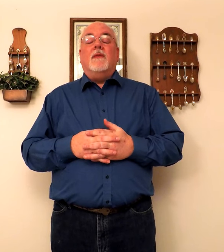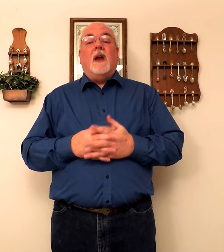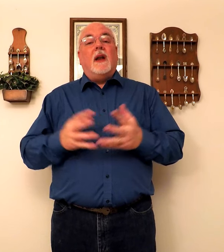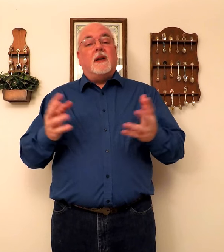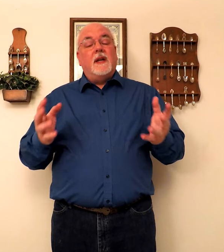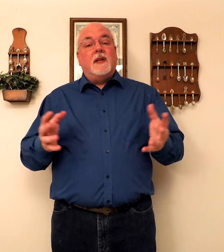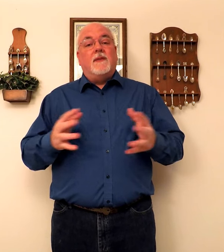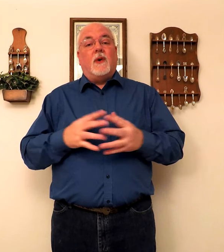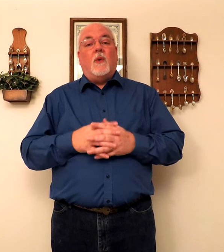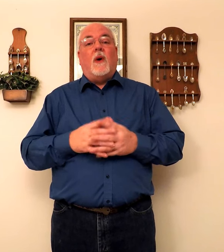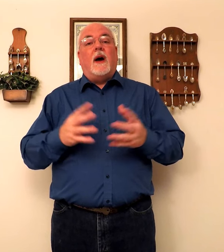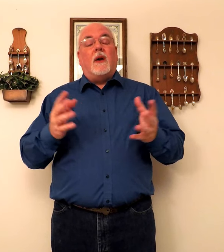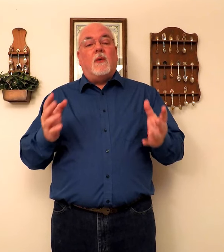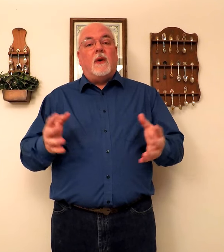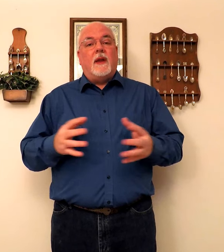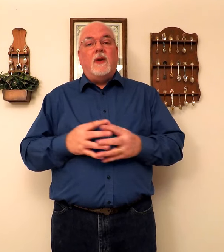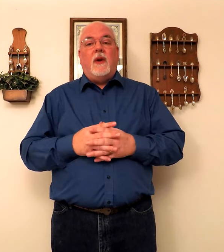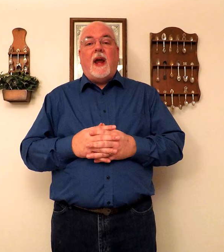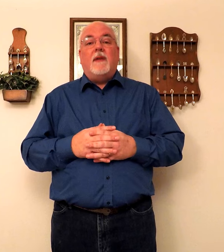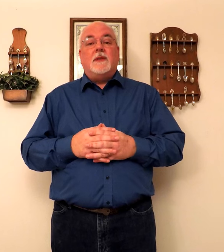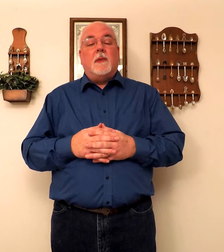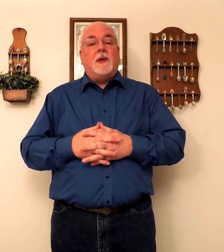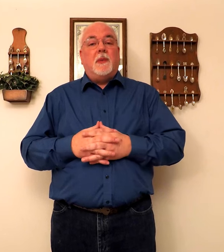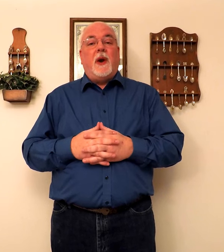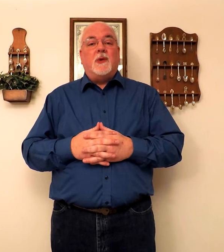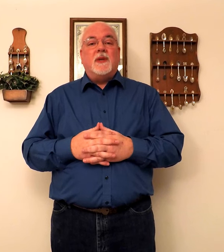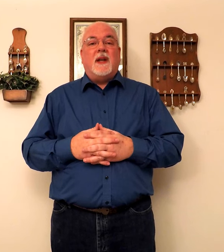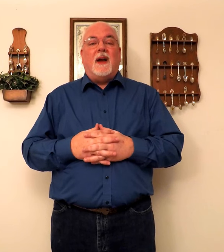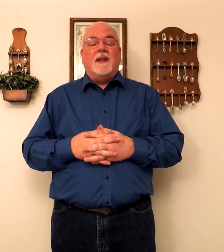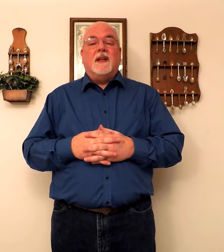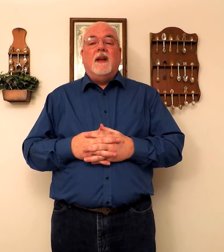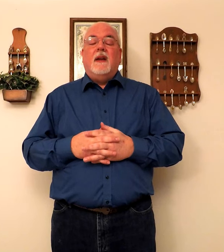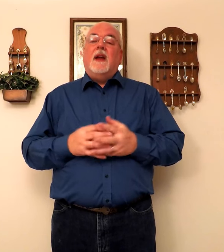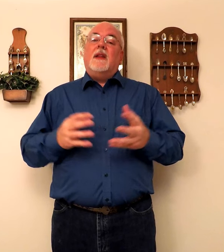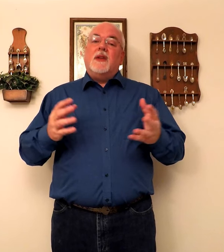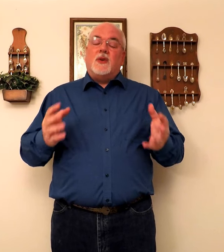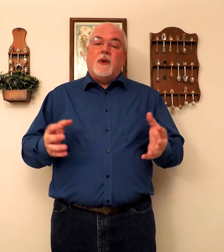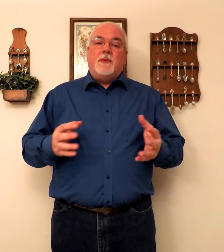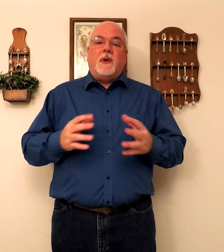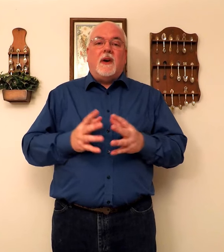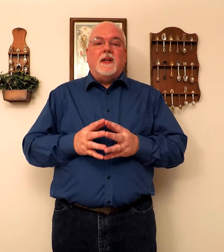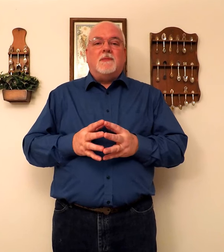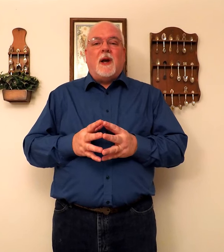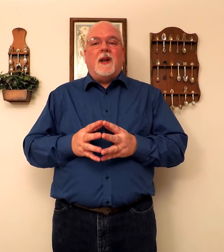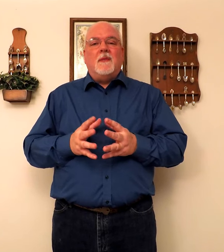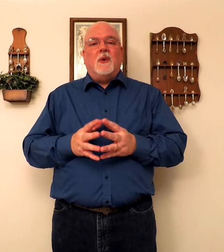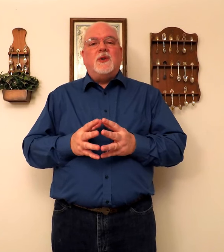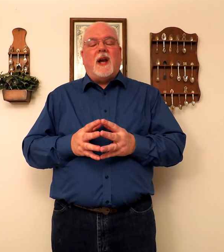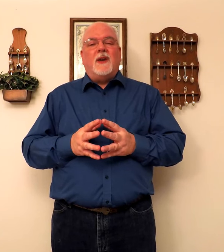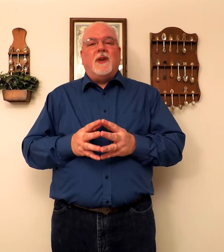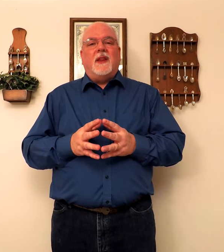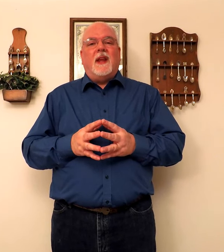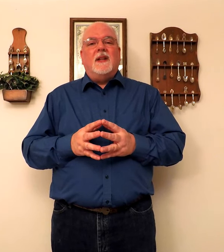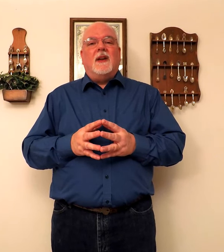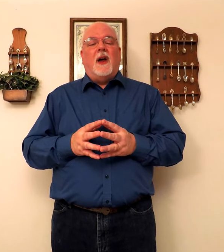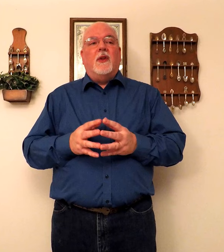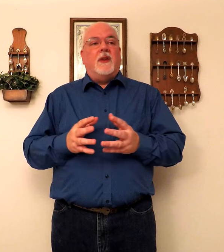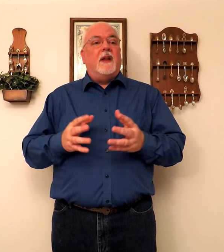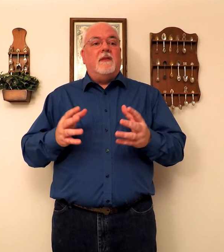you've done LTC for a while or that you have some experience with signs. The scripture is probably the most challenging thing other than